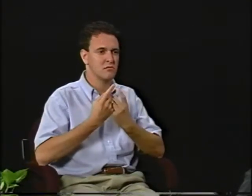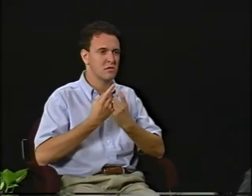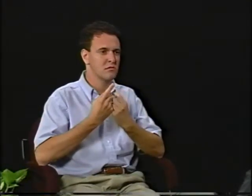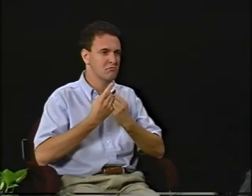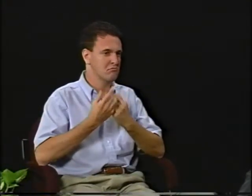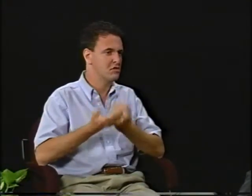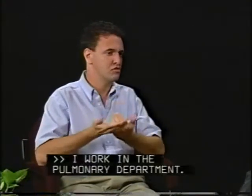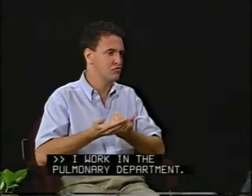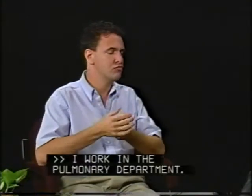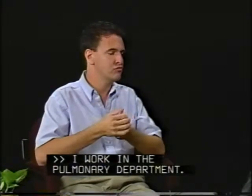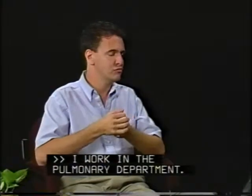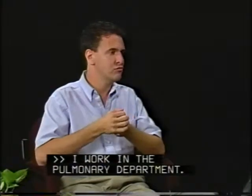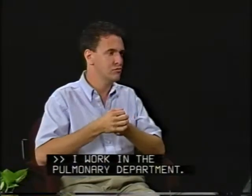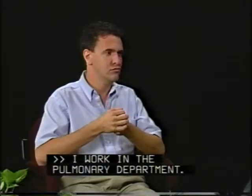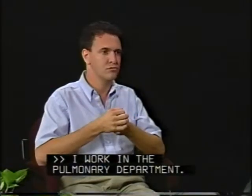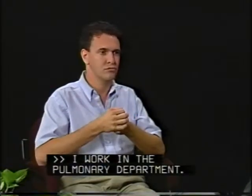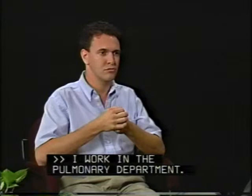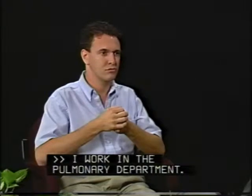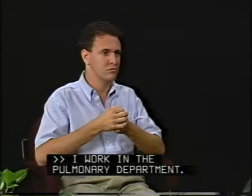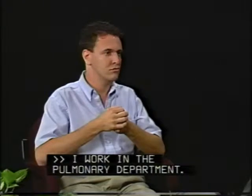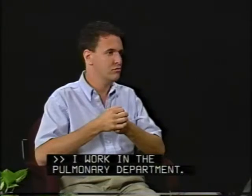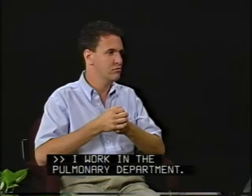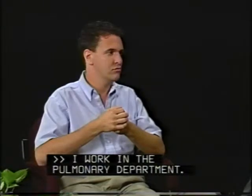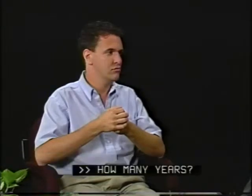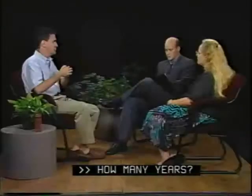I work in the pulmonary department. How many years?